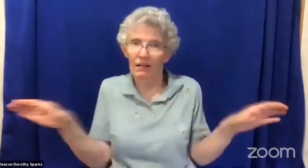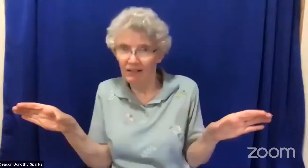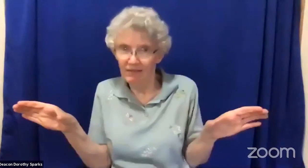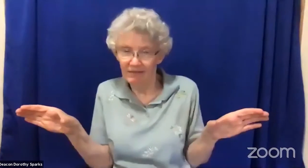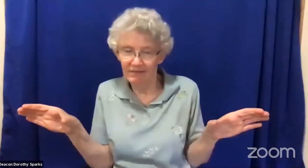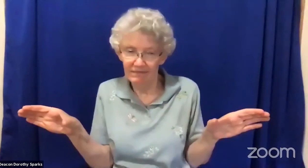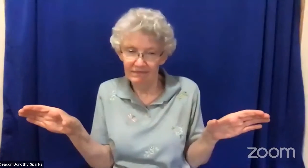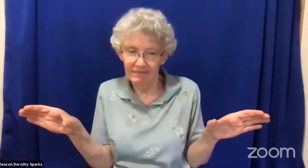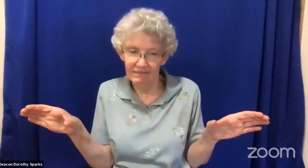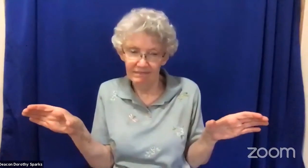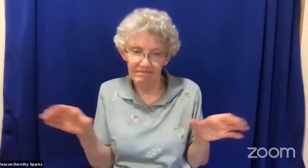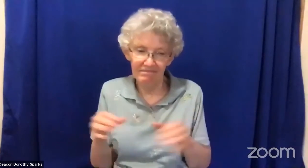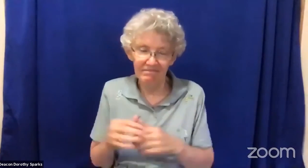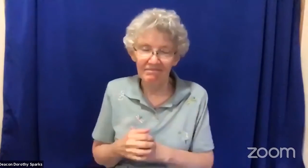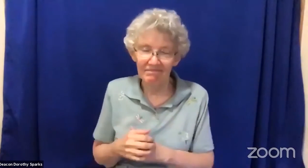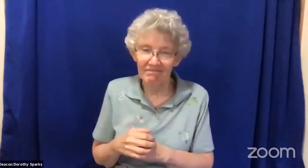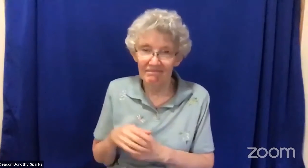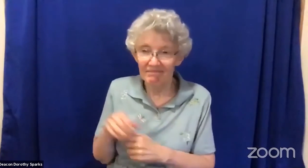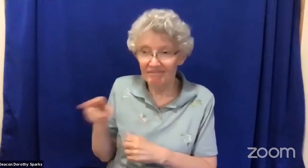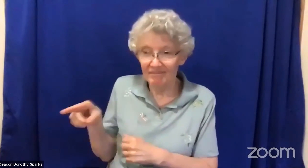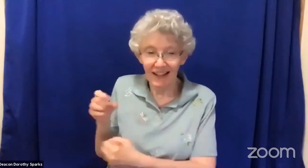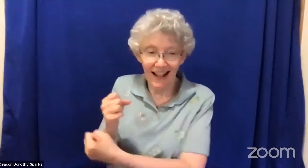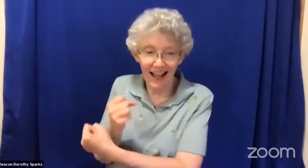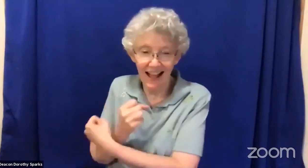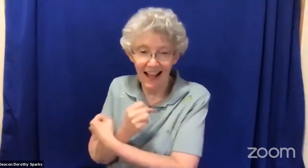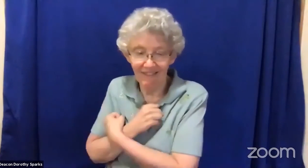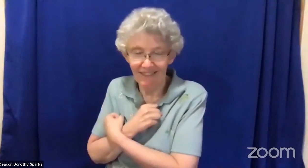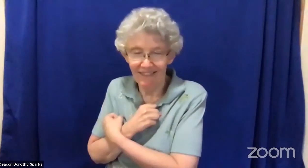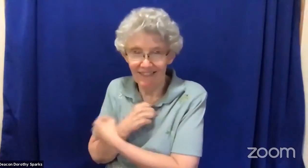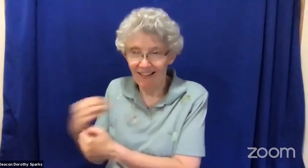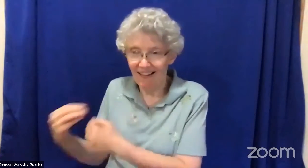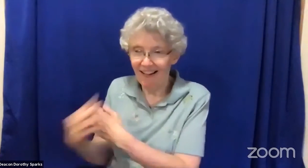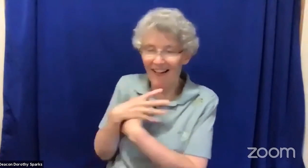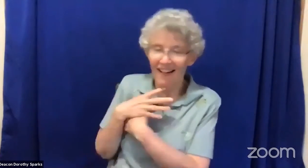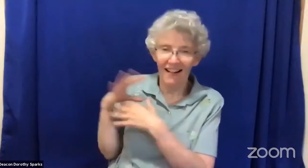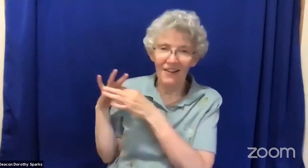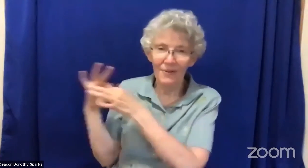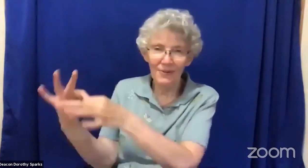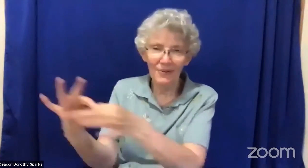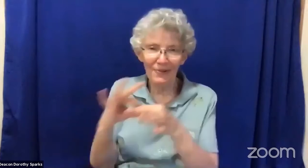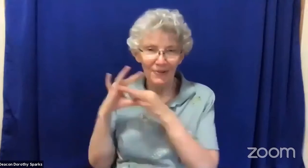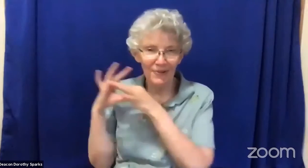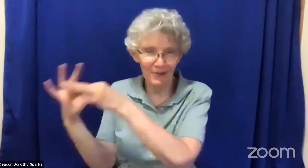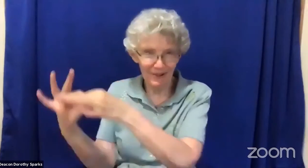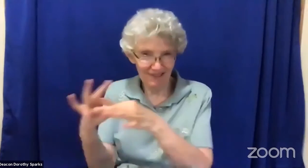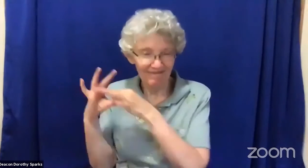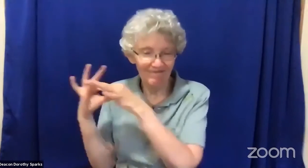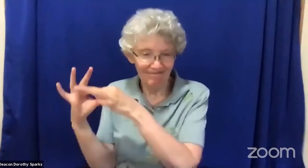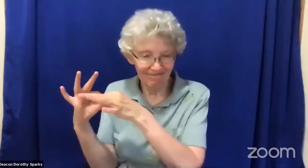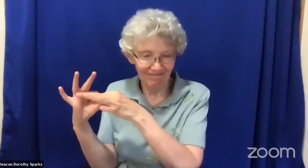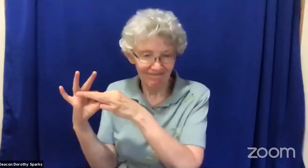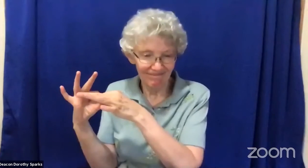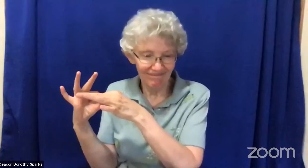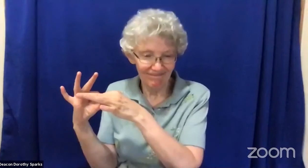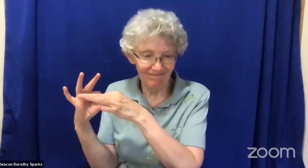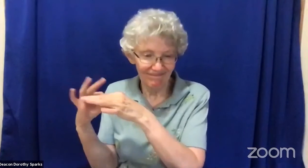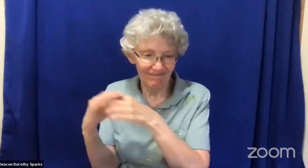fear causes division love creates unity